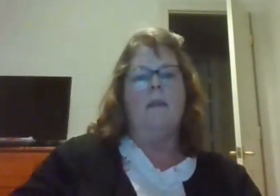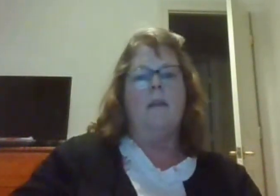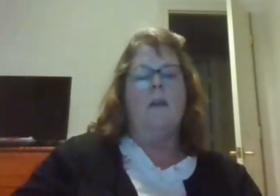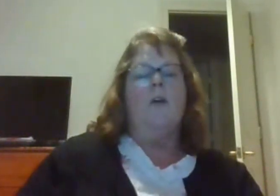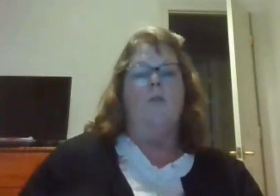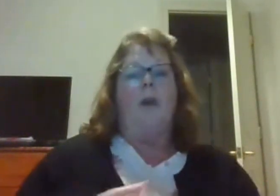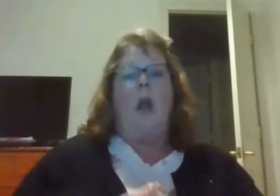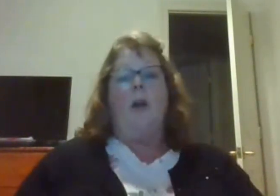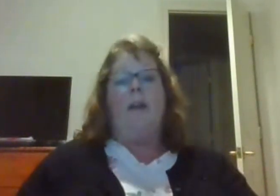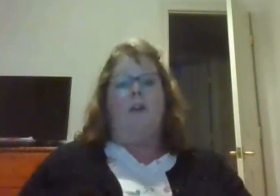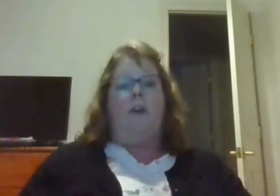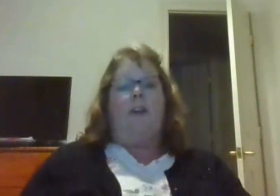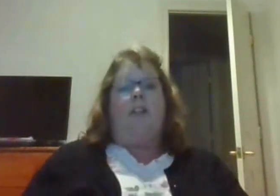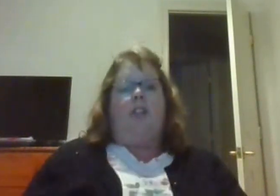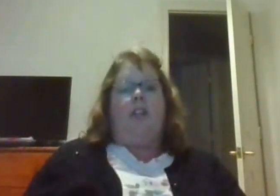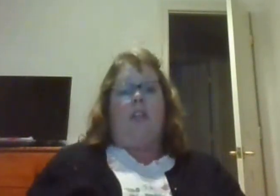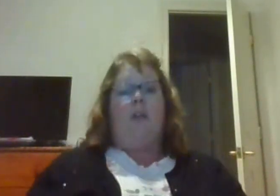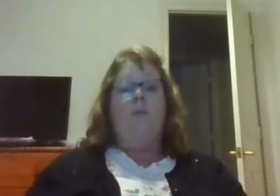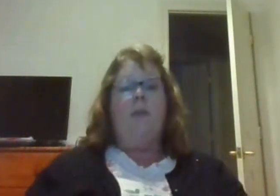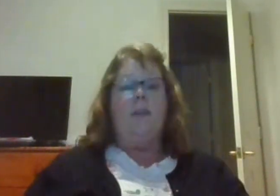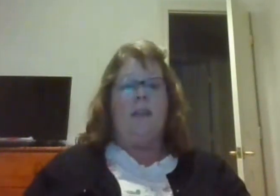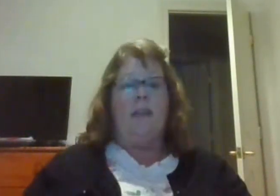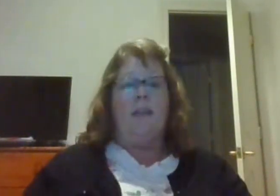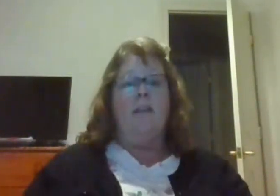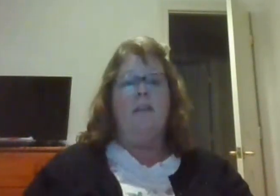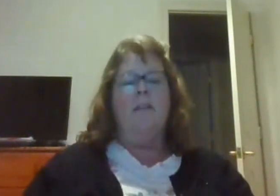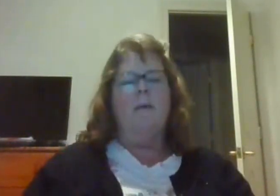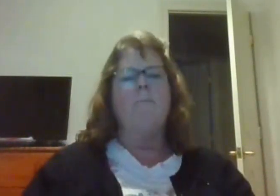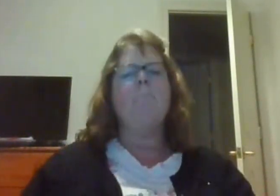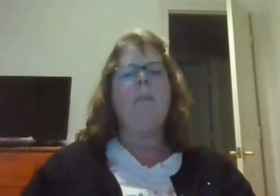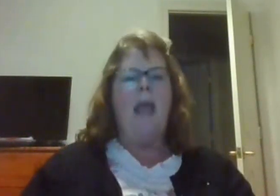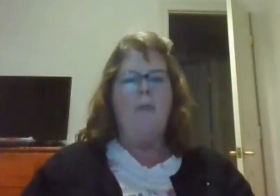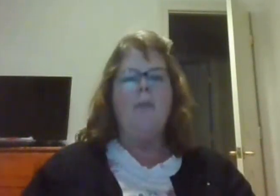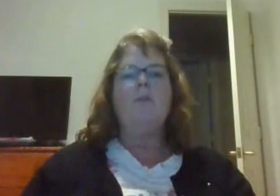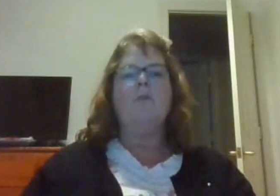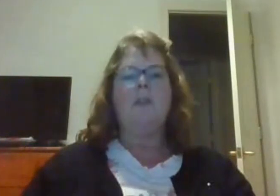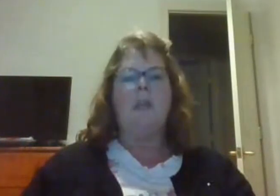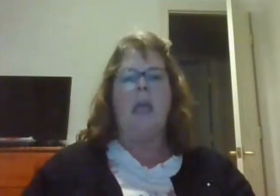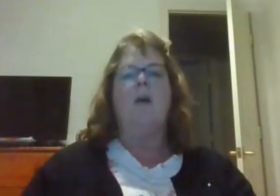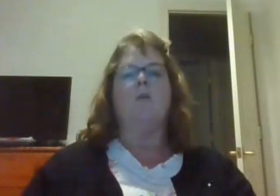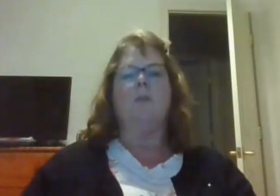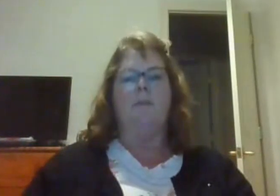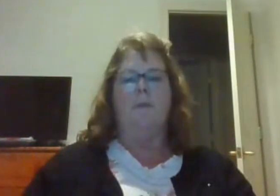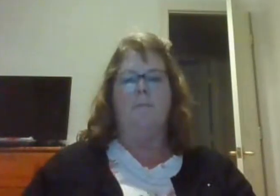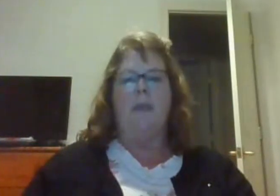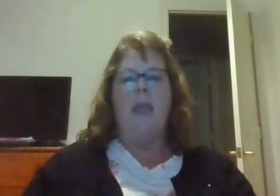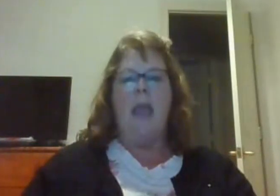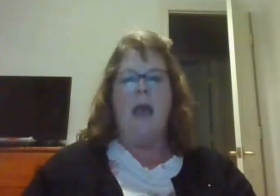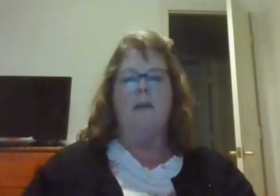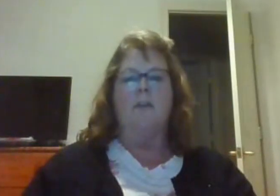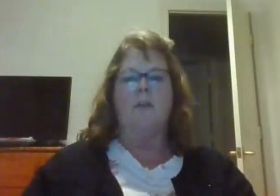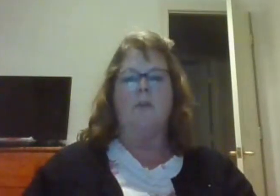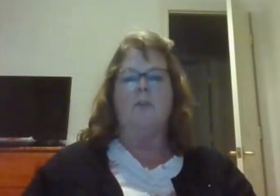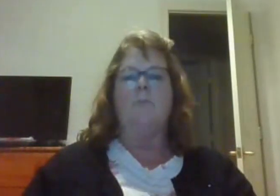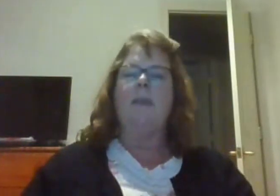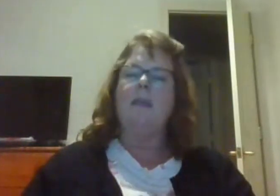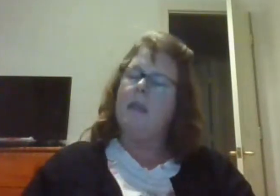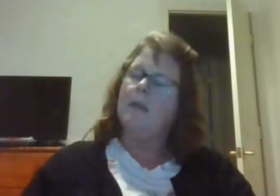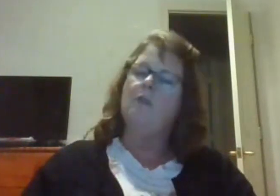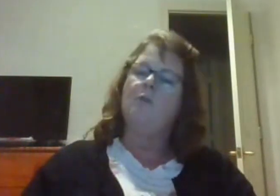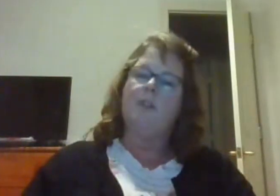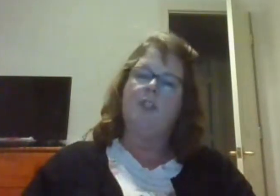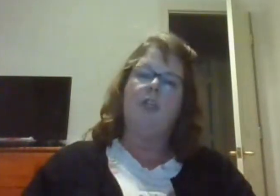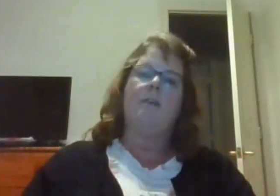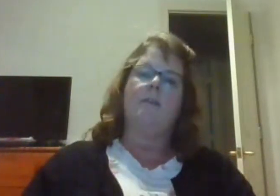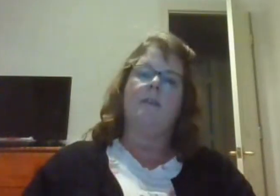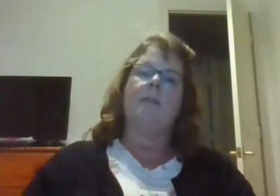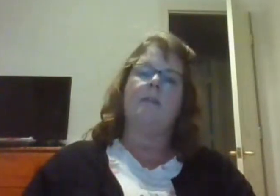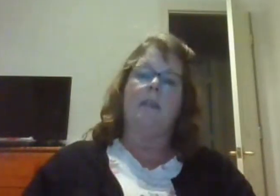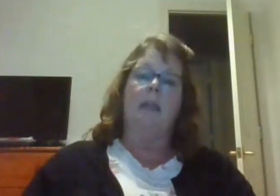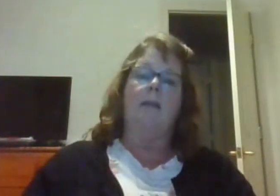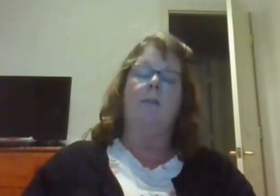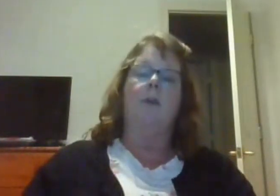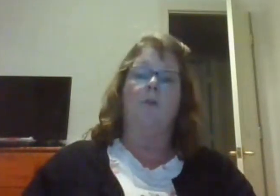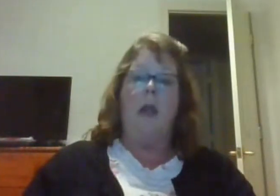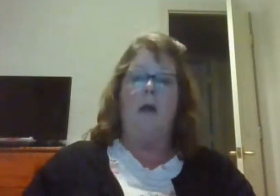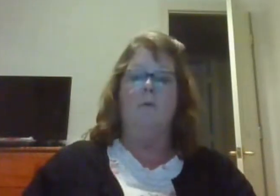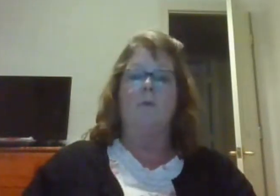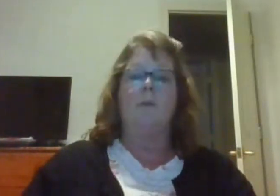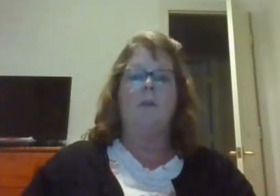Regarding Christian unity, Matthew's account of the Beatitudes begins with Jesus seeing the crowds.